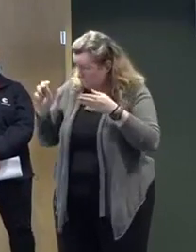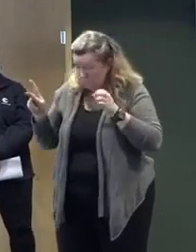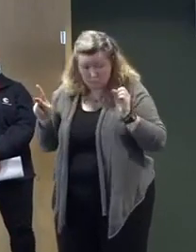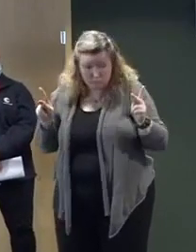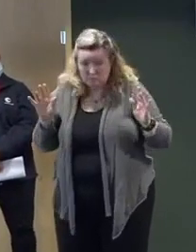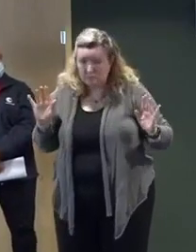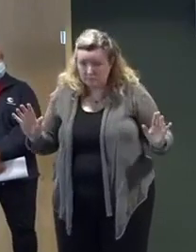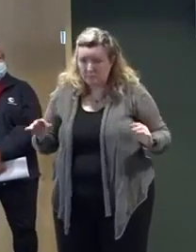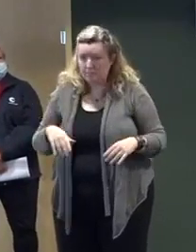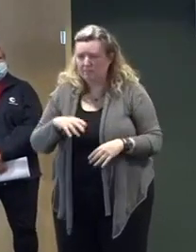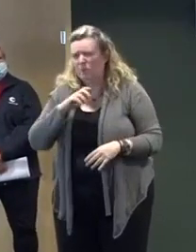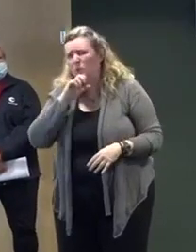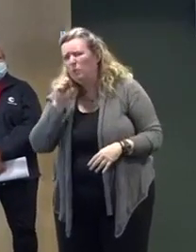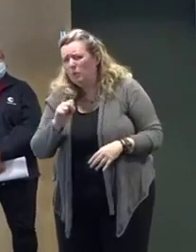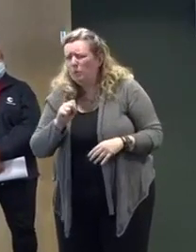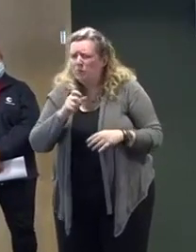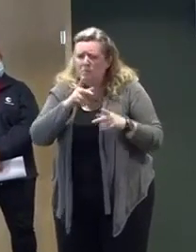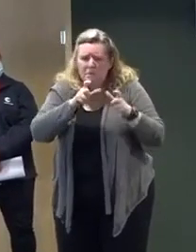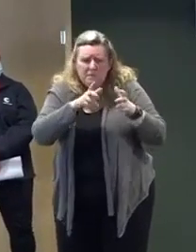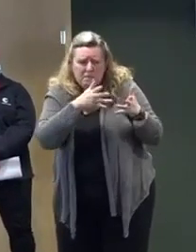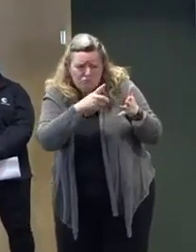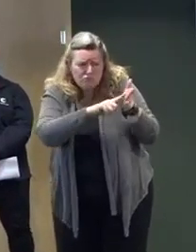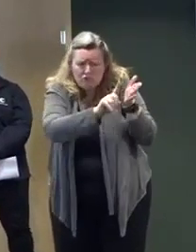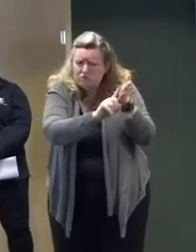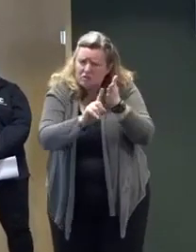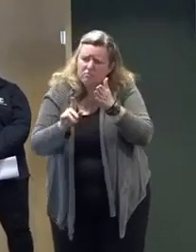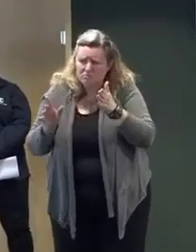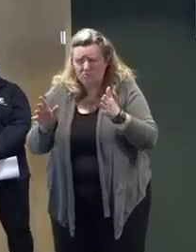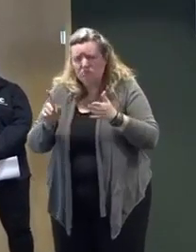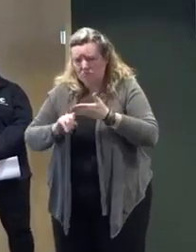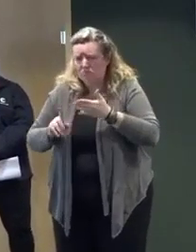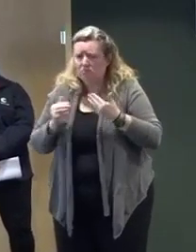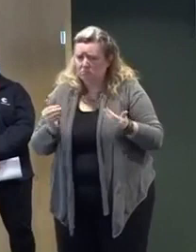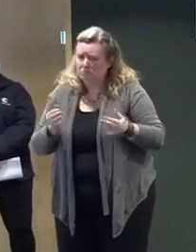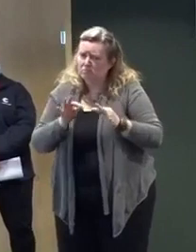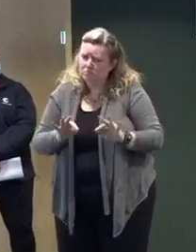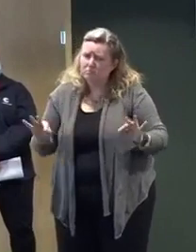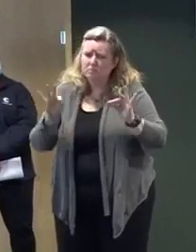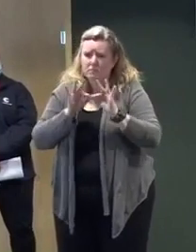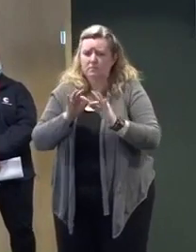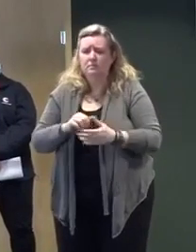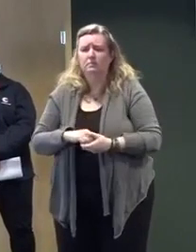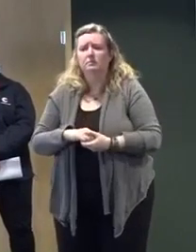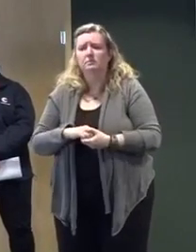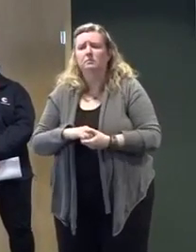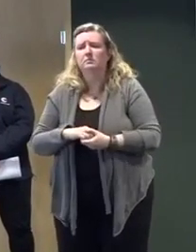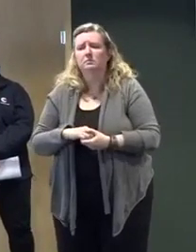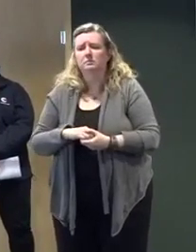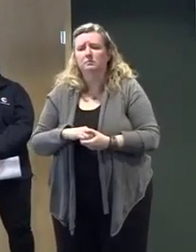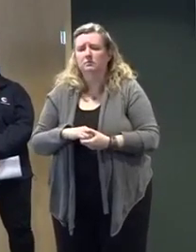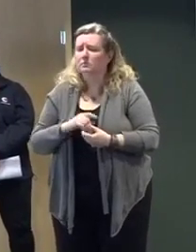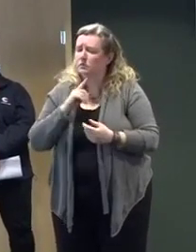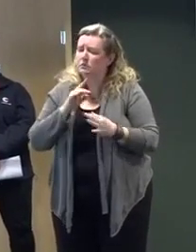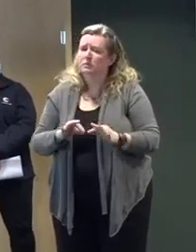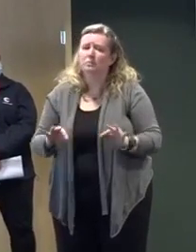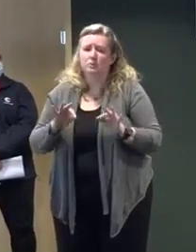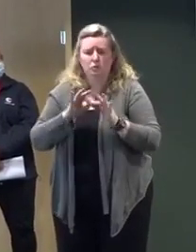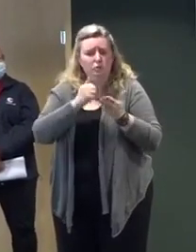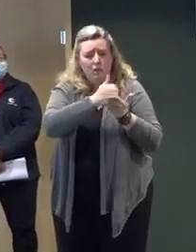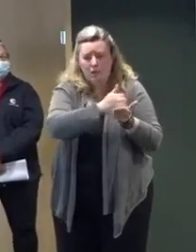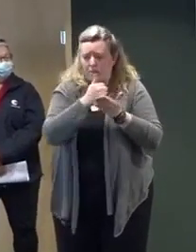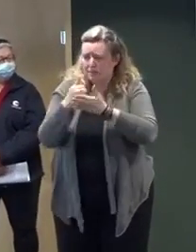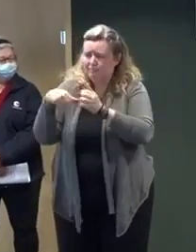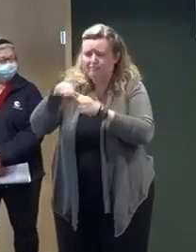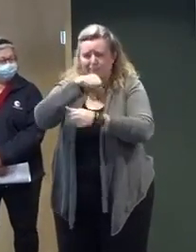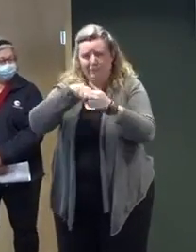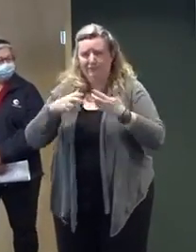storm. And although you can't pick your neighbors, it's important to work with one another through these storms. So stay safe,